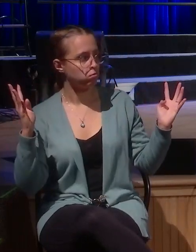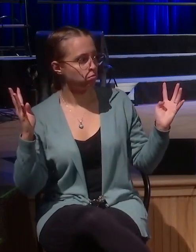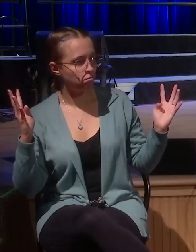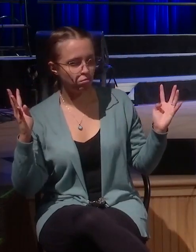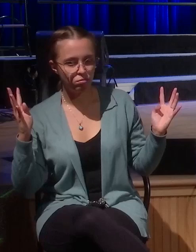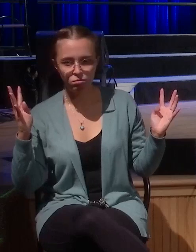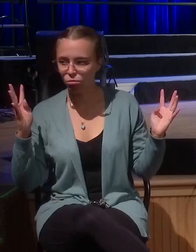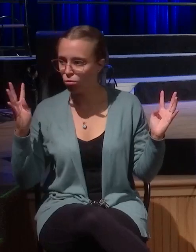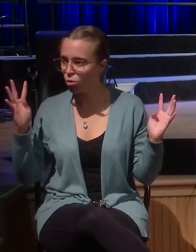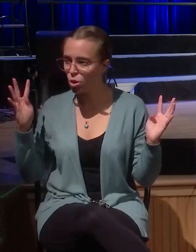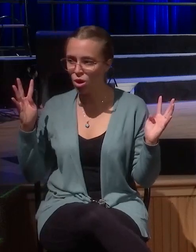a sinner.